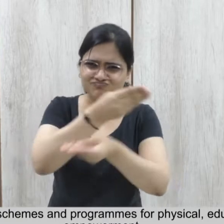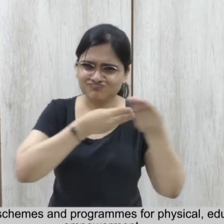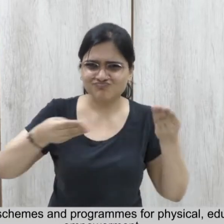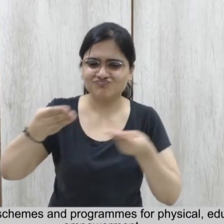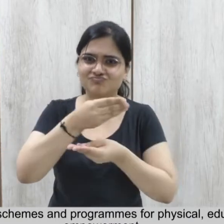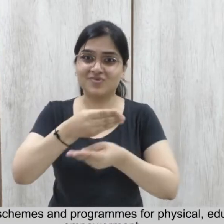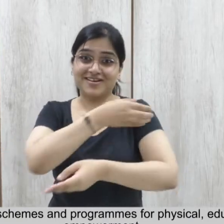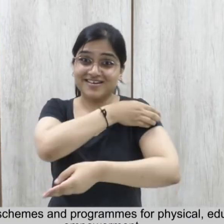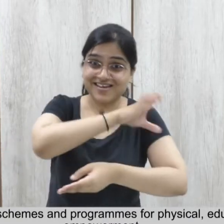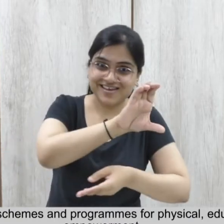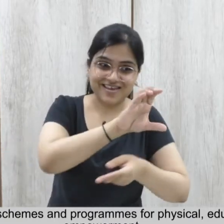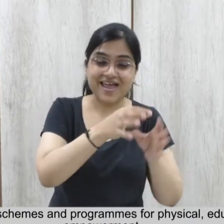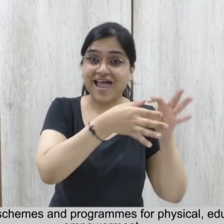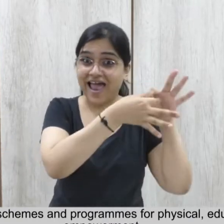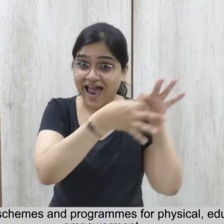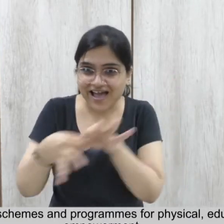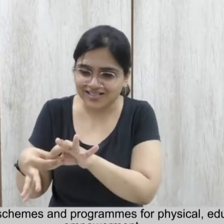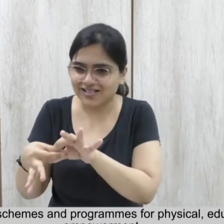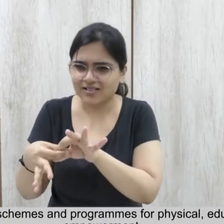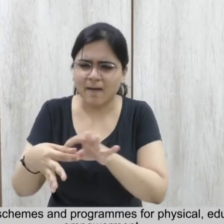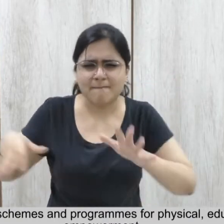education and economic empowerment.